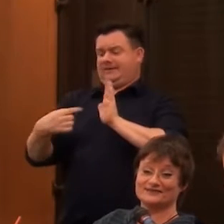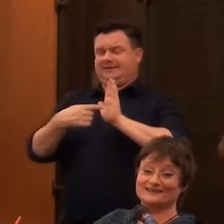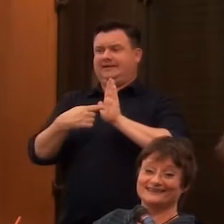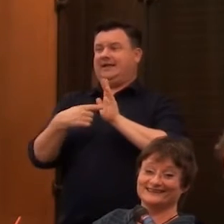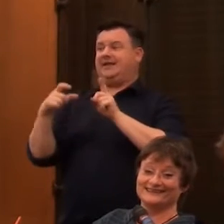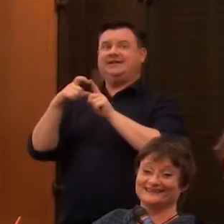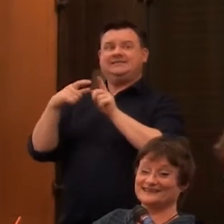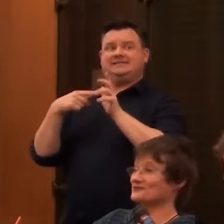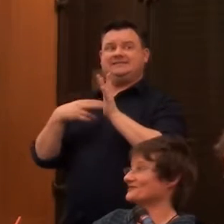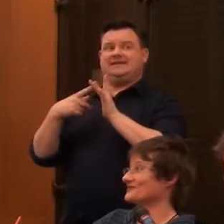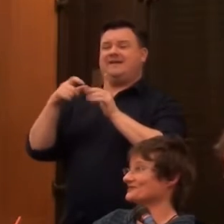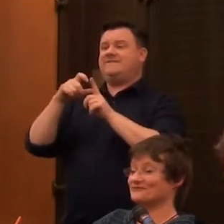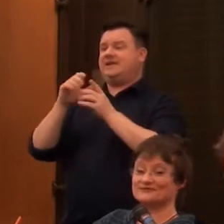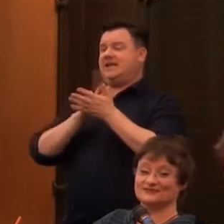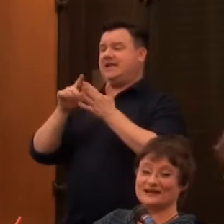David Heavey.